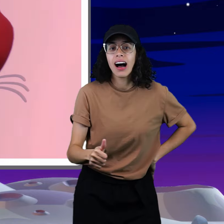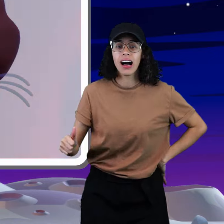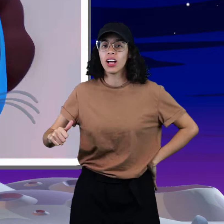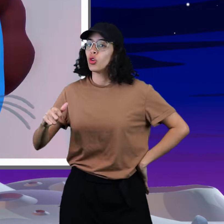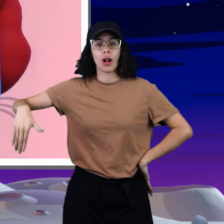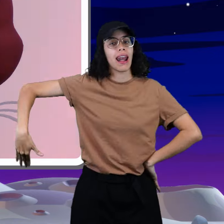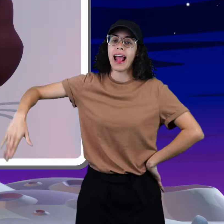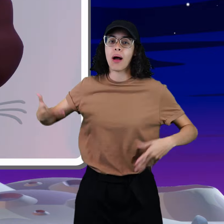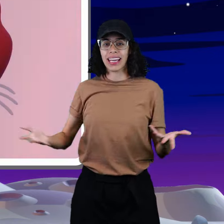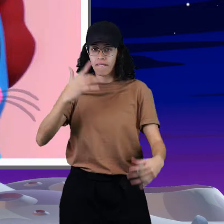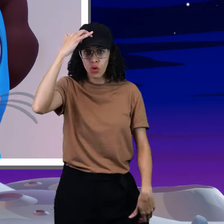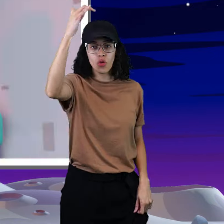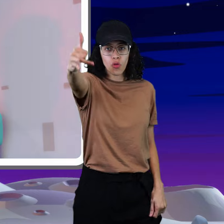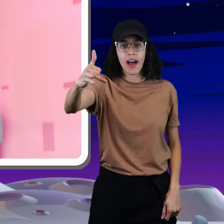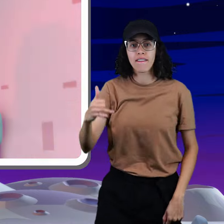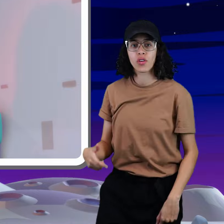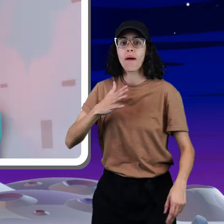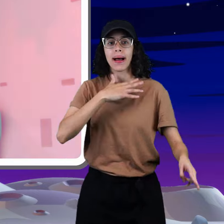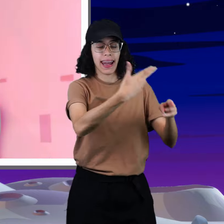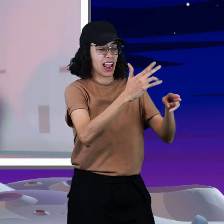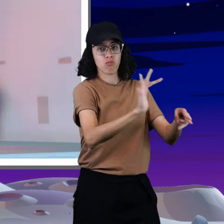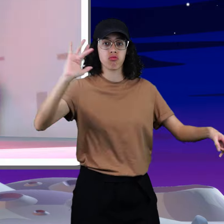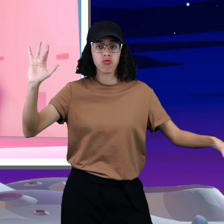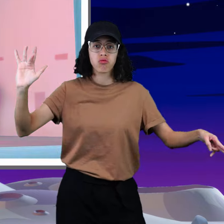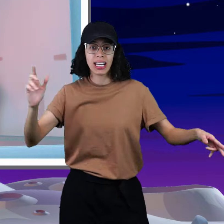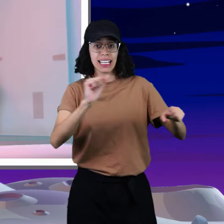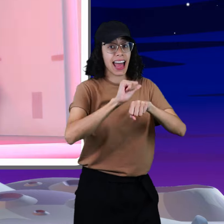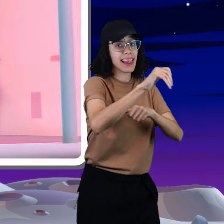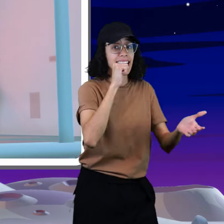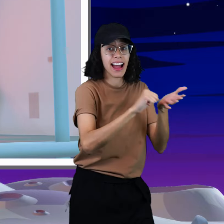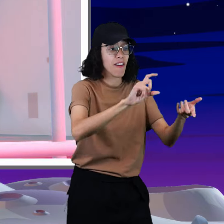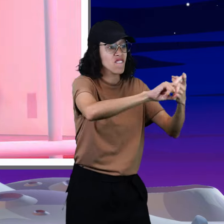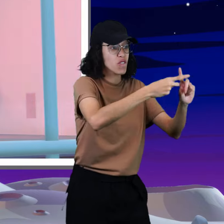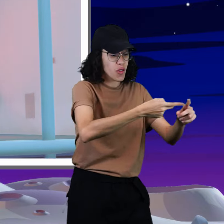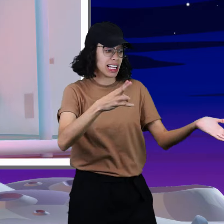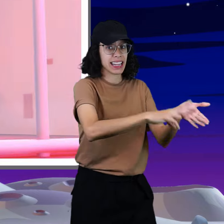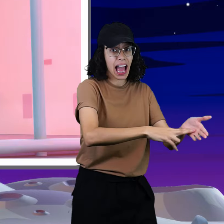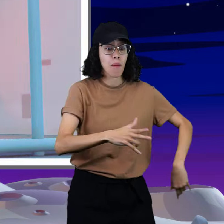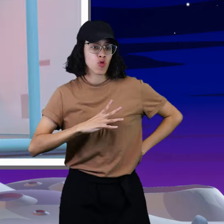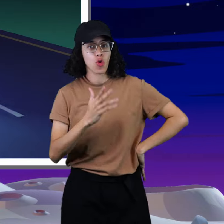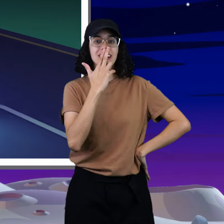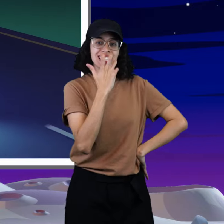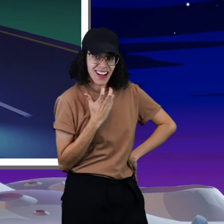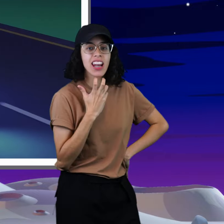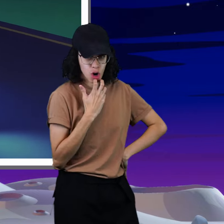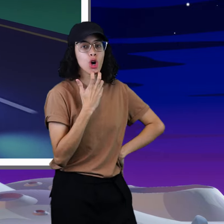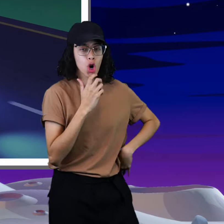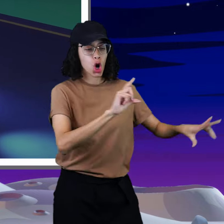stay and the world knows that I'm classic I sent a letter to all my friends with this damn school to start fader City talking, wait, taking notes,